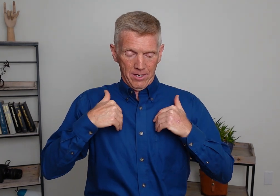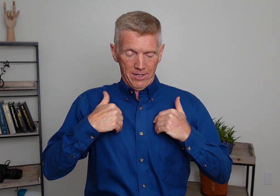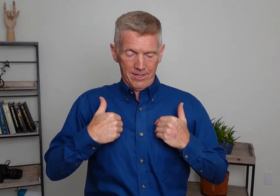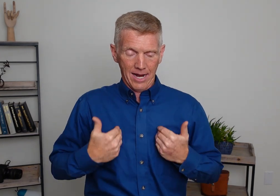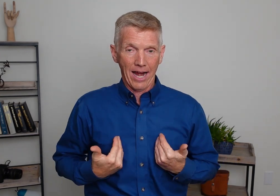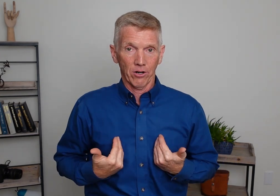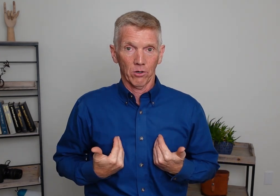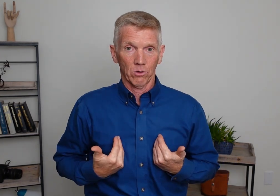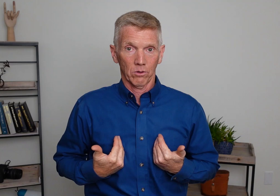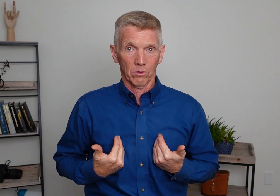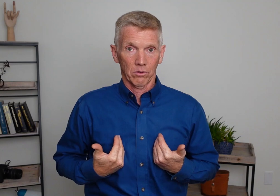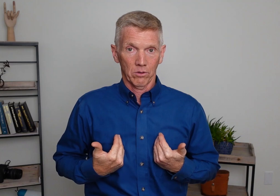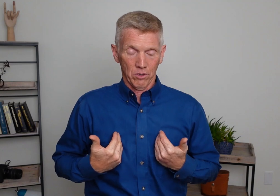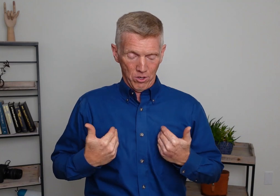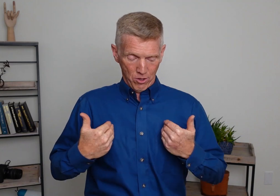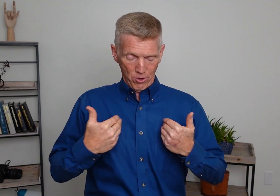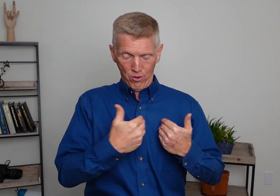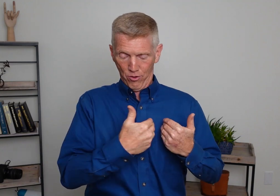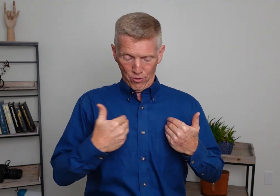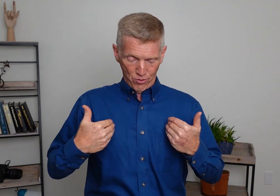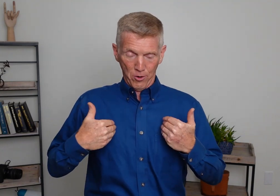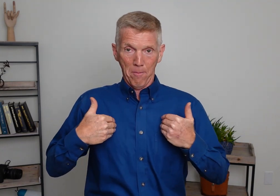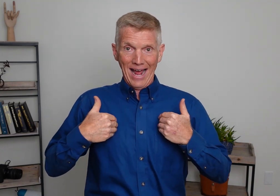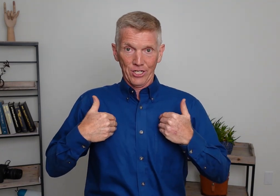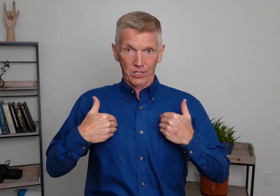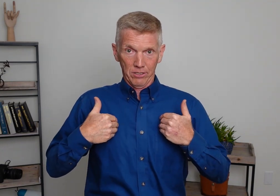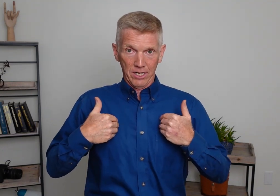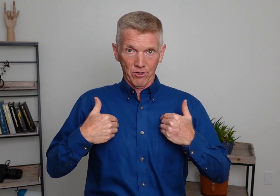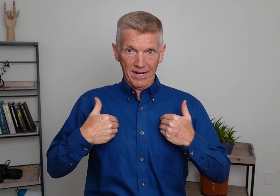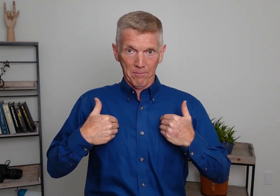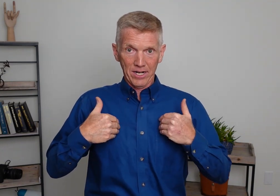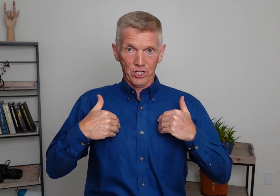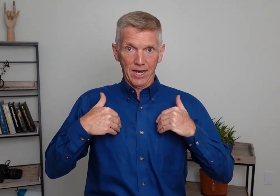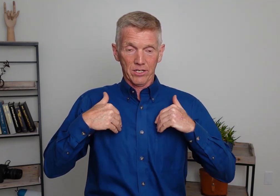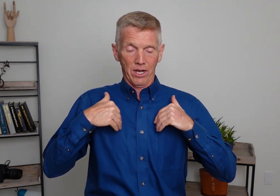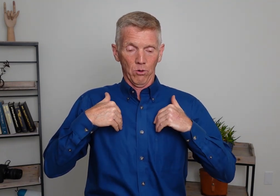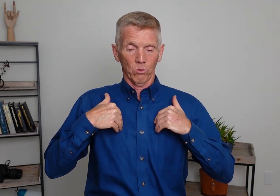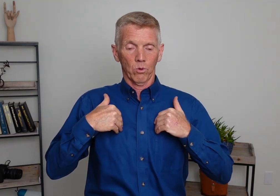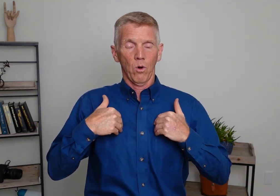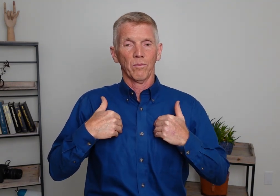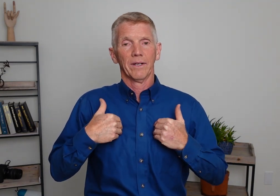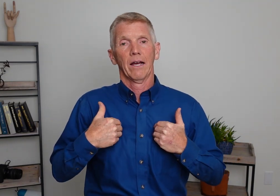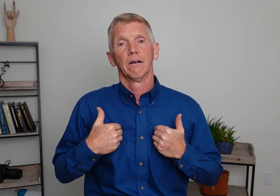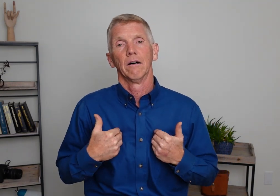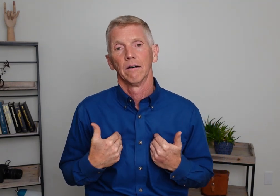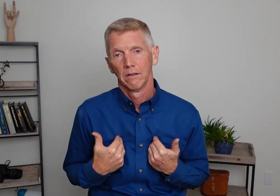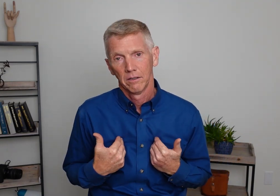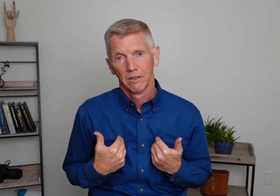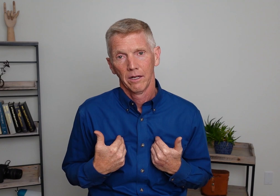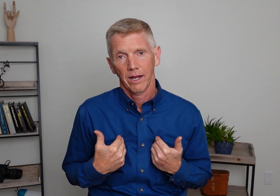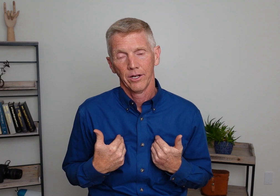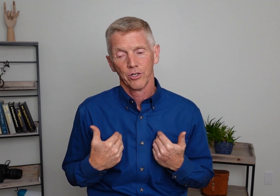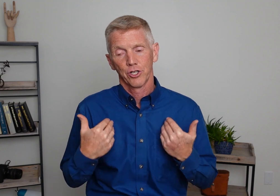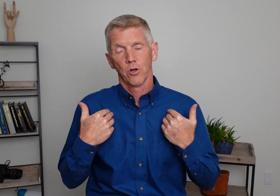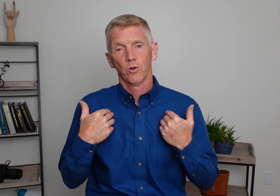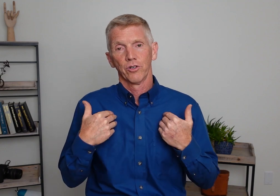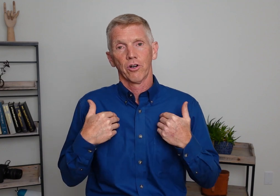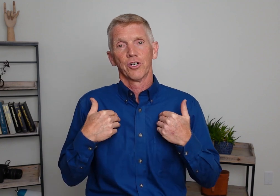Tired. They're matching either side of my chest. And roll them down. Oh. And your shoulders are